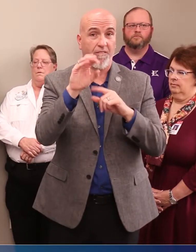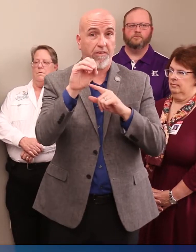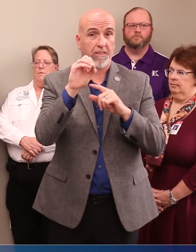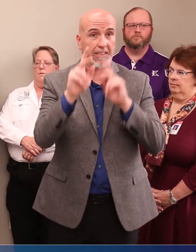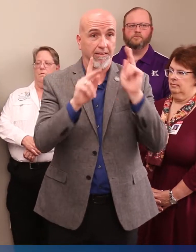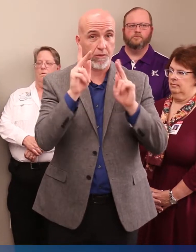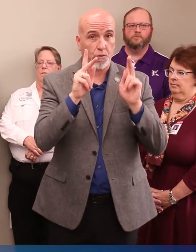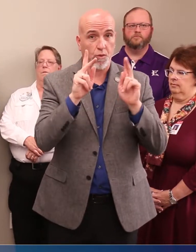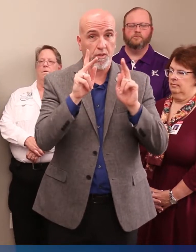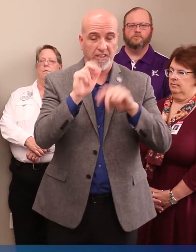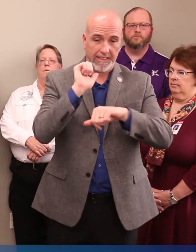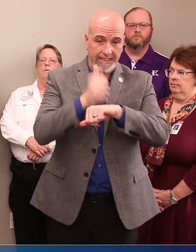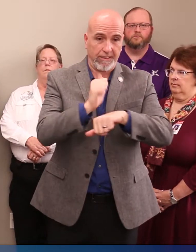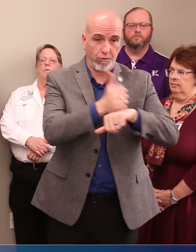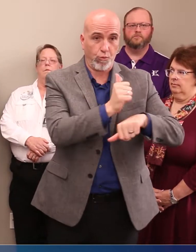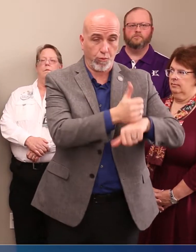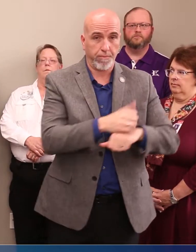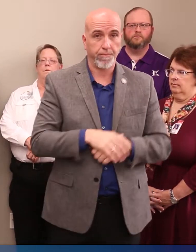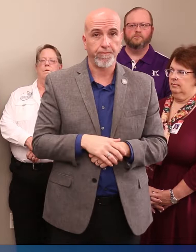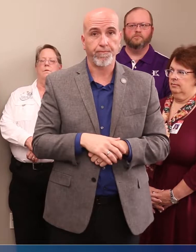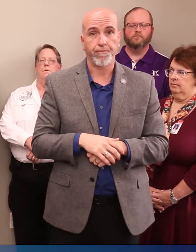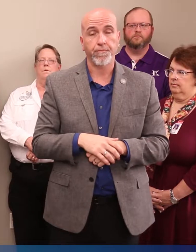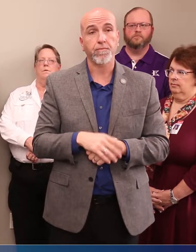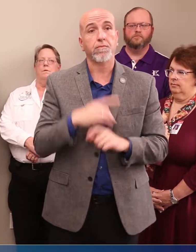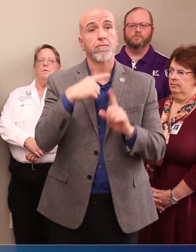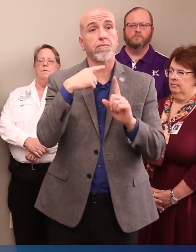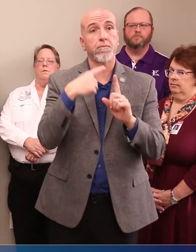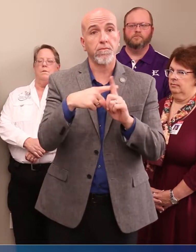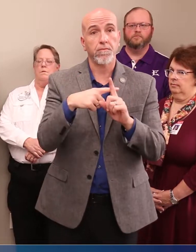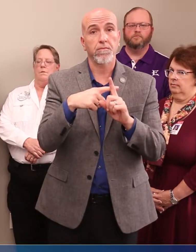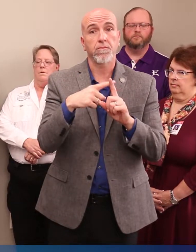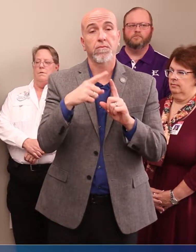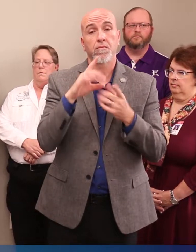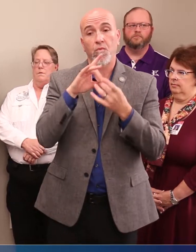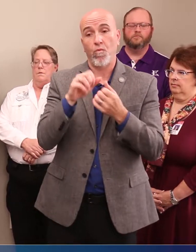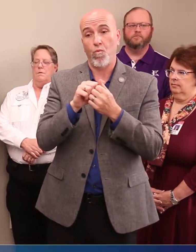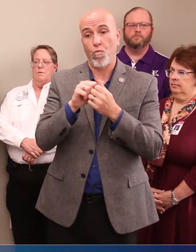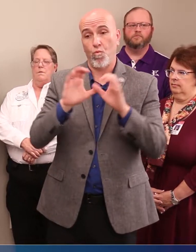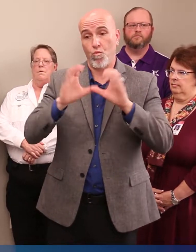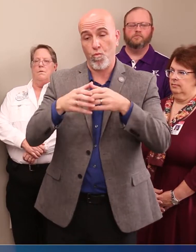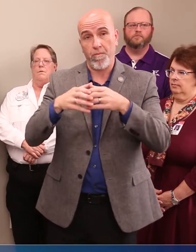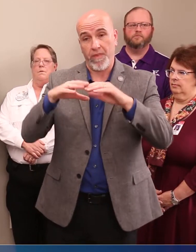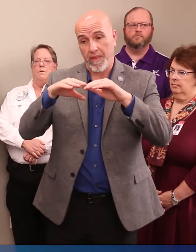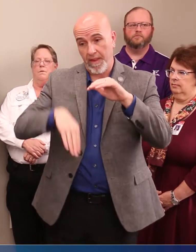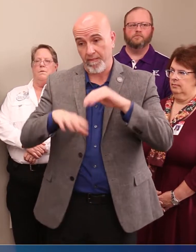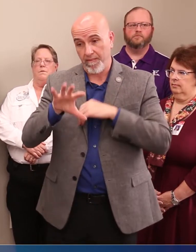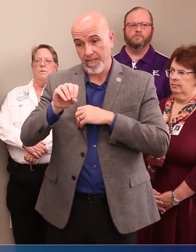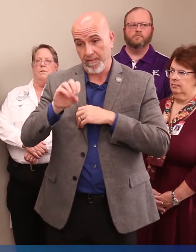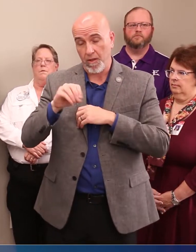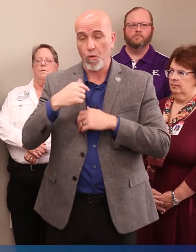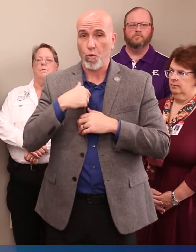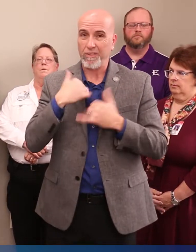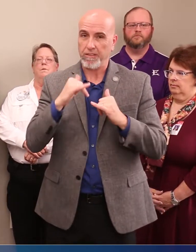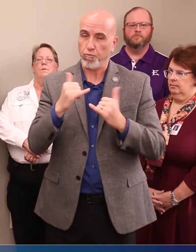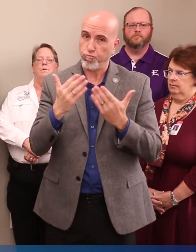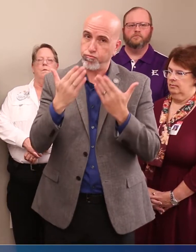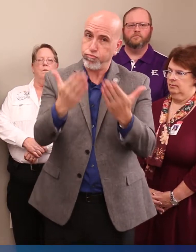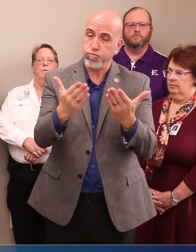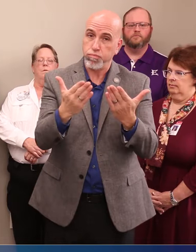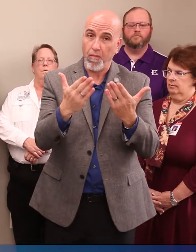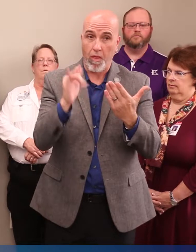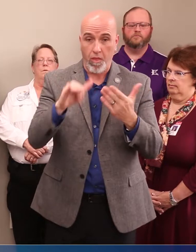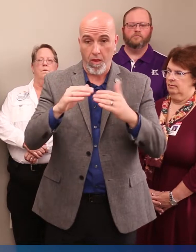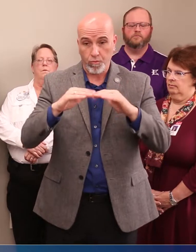individuals be instituted. Further, regarding groups of less than 50, we strongly recommend that such